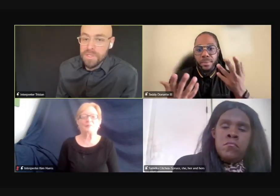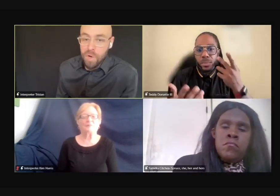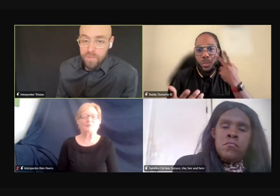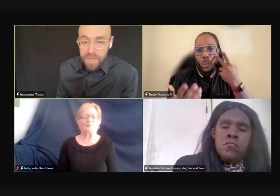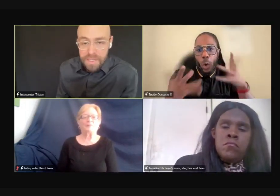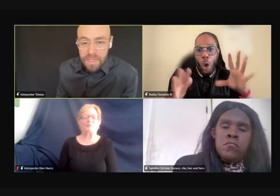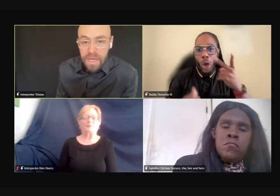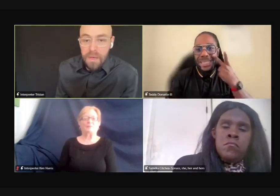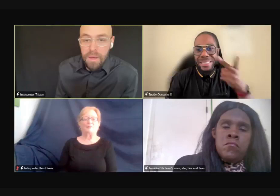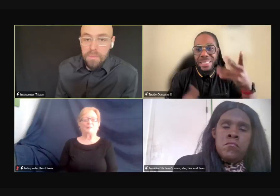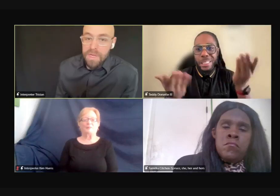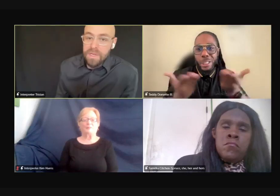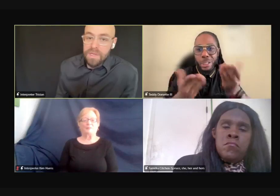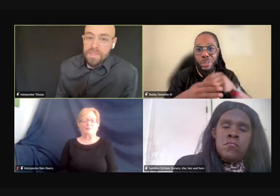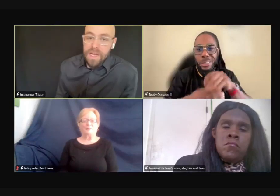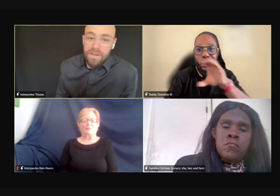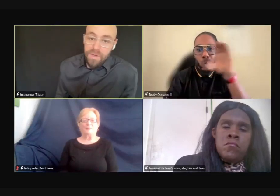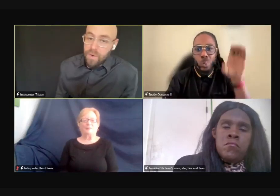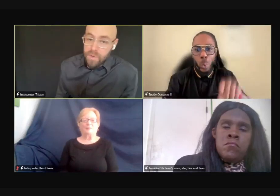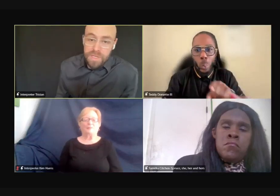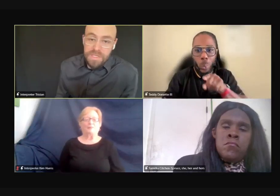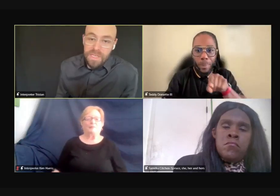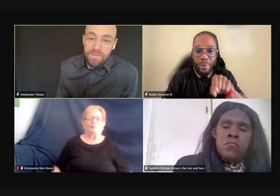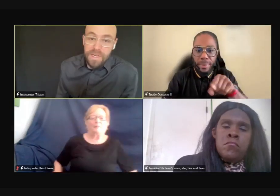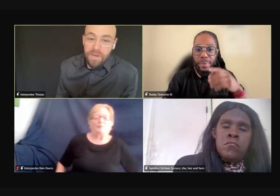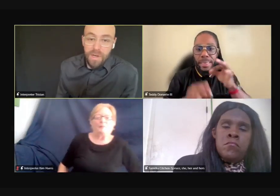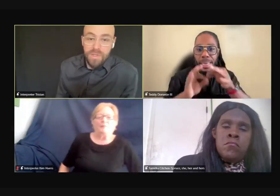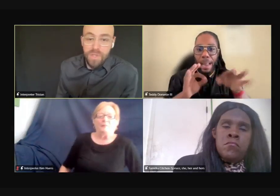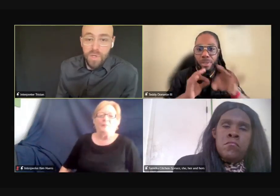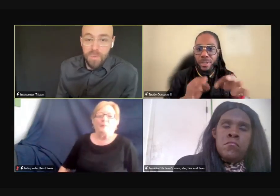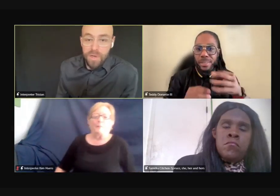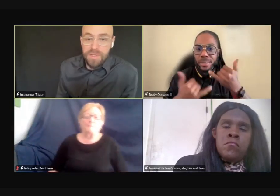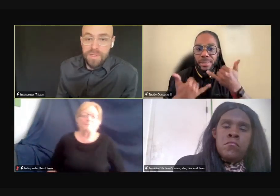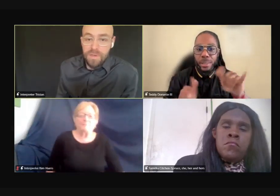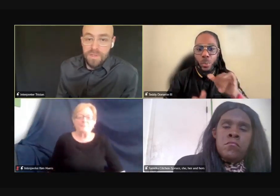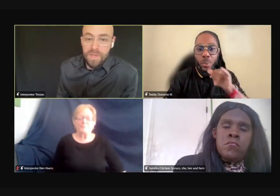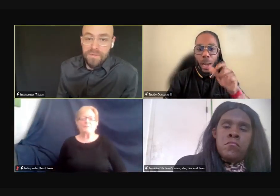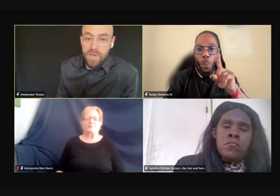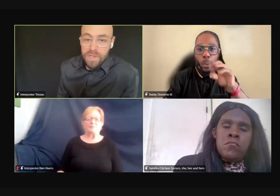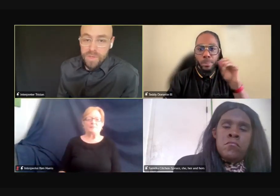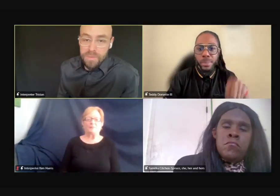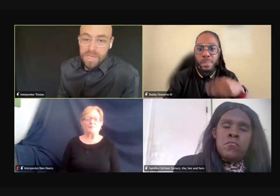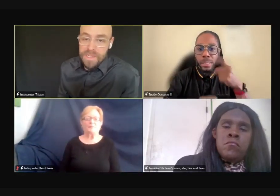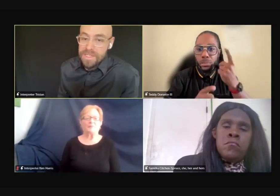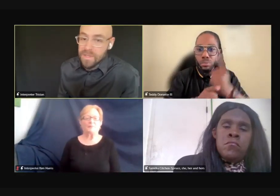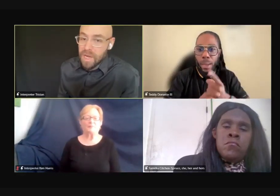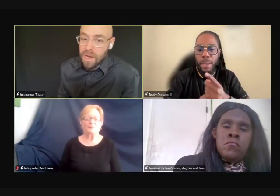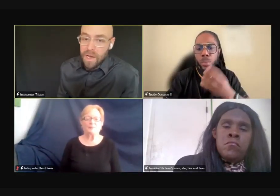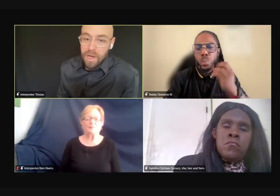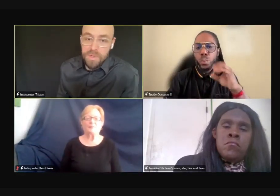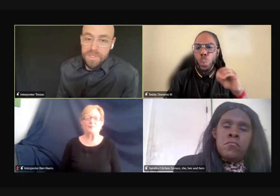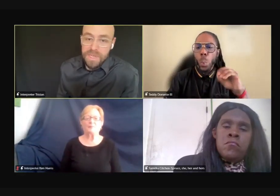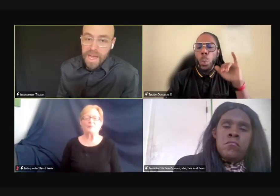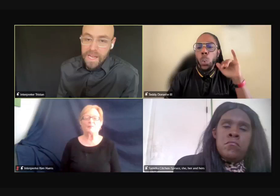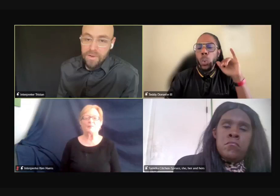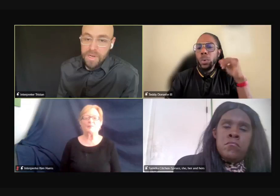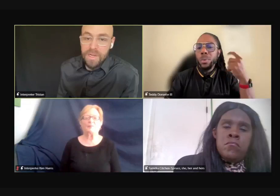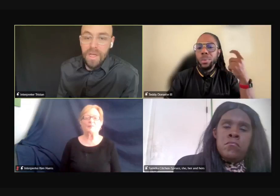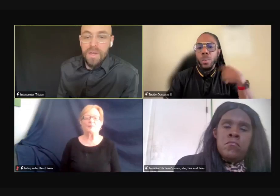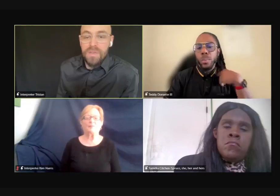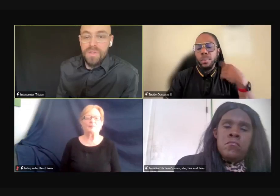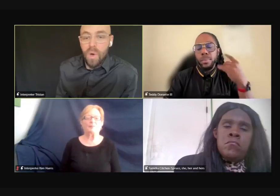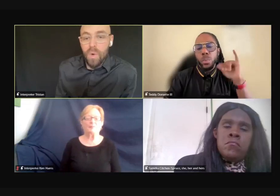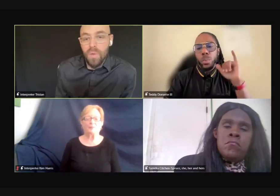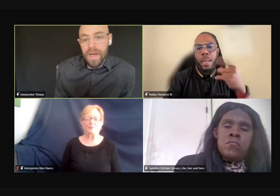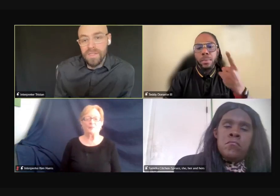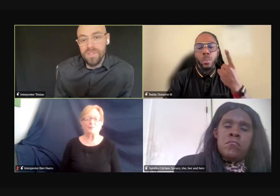captionings perfect because you can see even here on Zoom, there's the live transcript and it's still not 100% accurate.